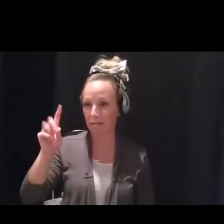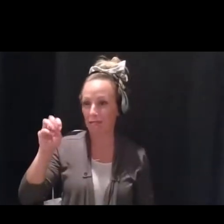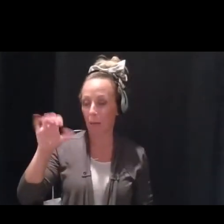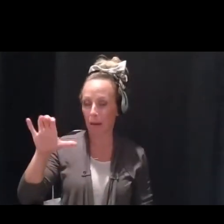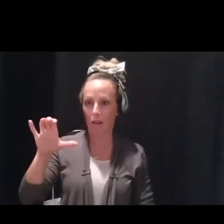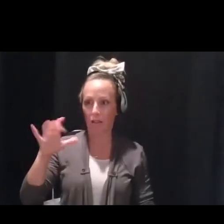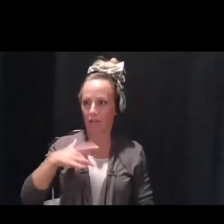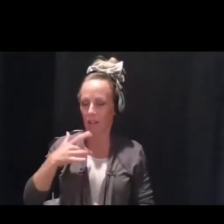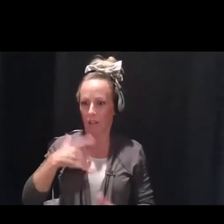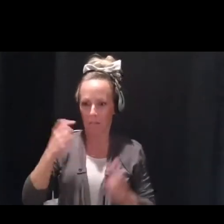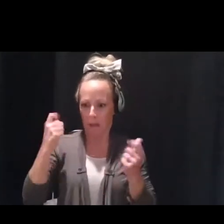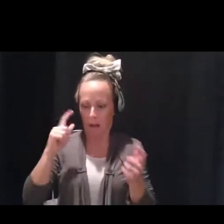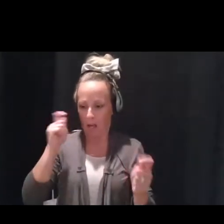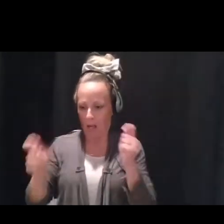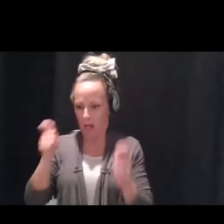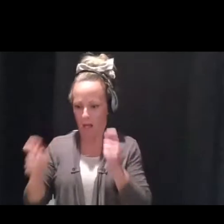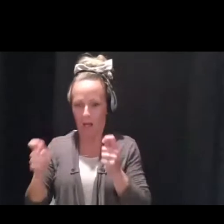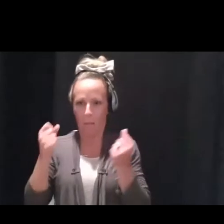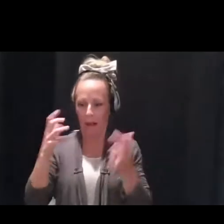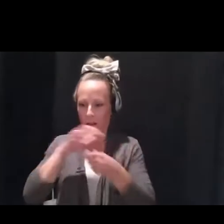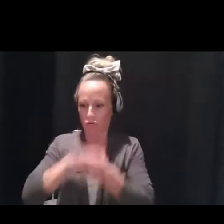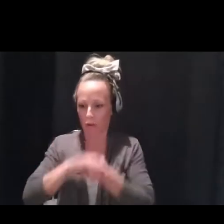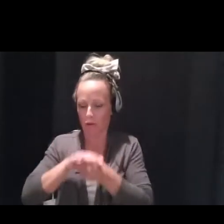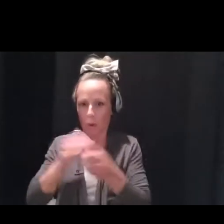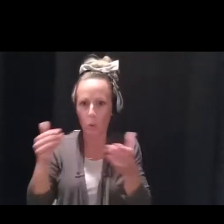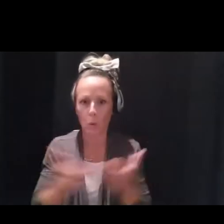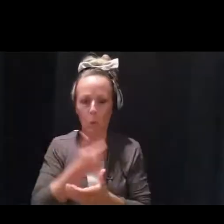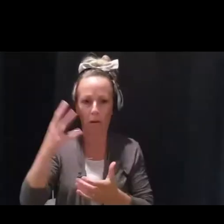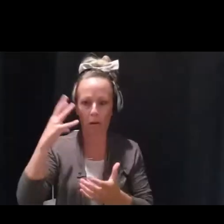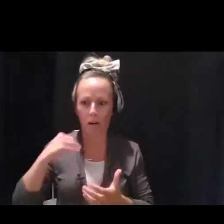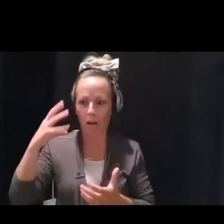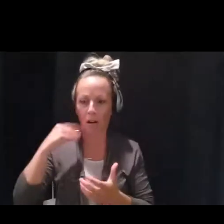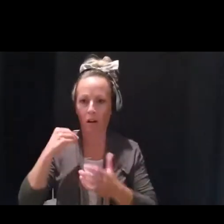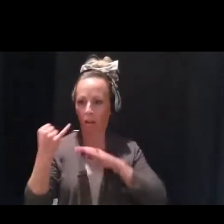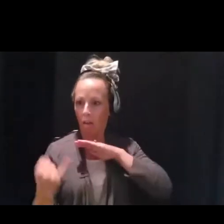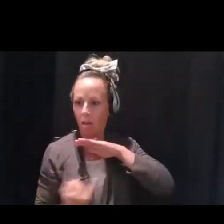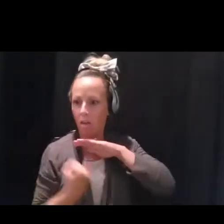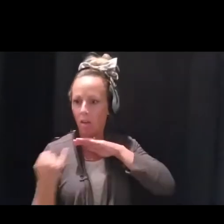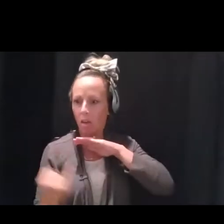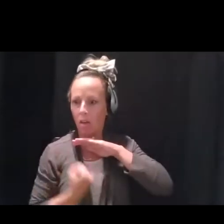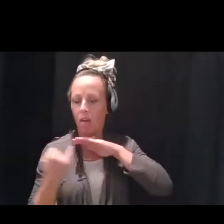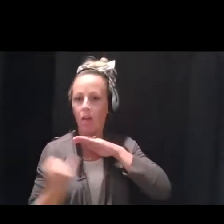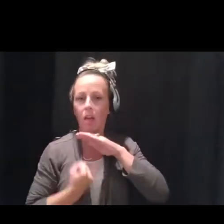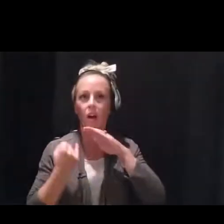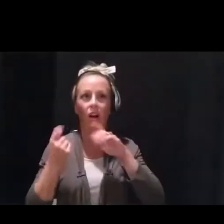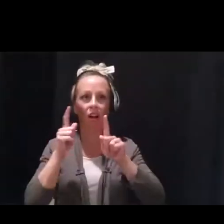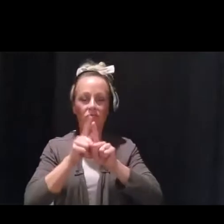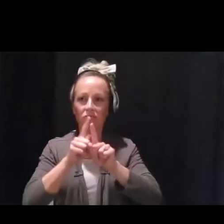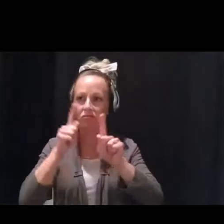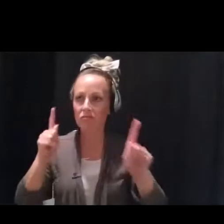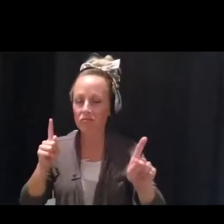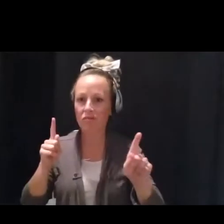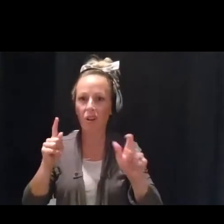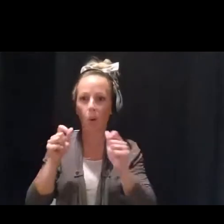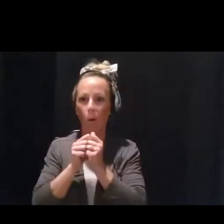unprecedented stressors. You know, these long periods of quarantining and social distancing, compounded with the